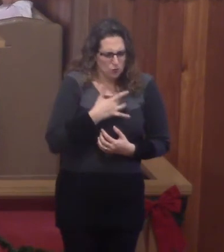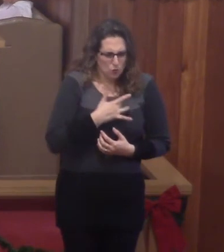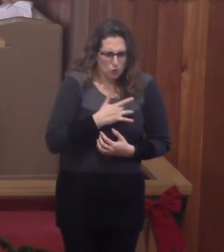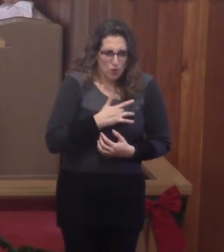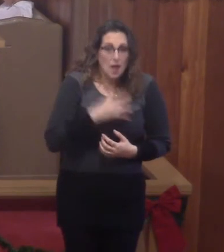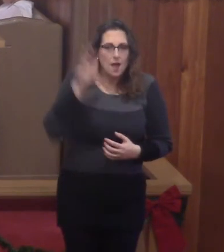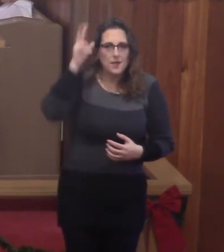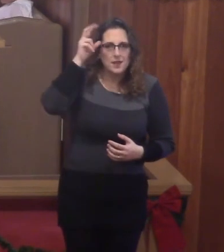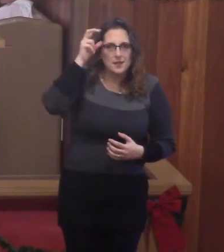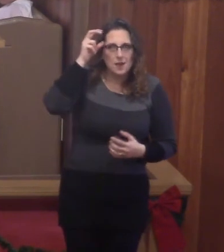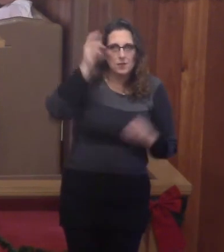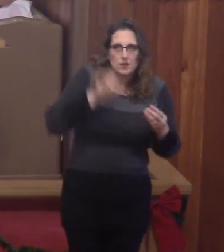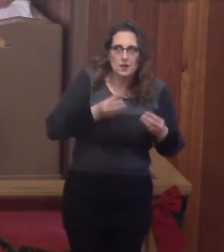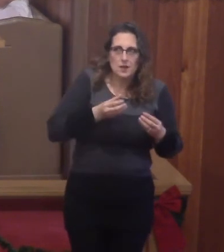takes our thoughts and makes them dark.